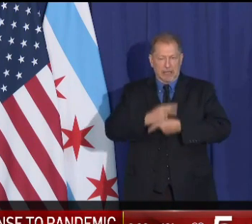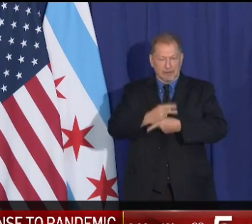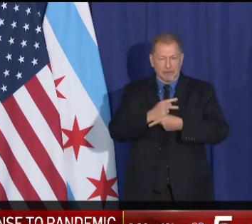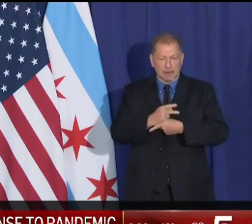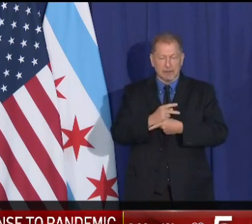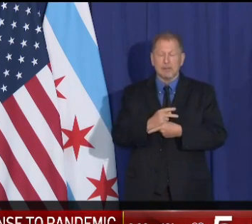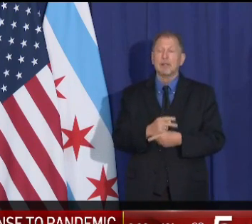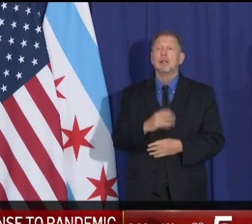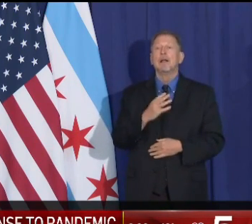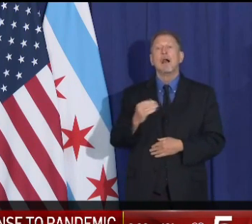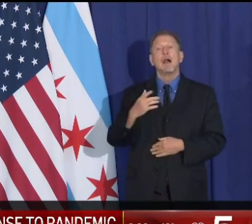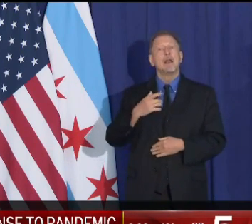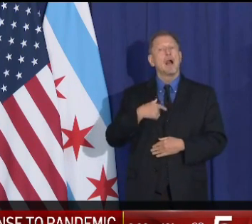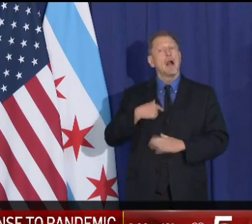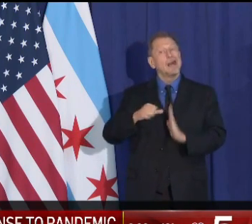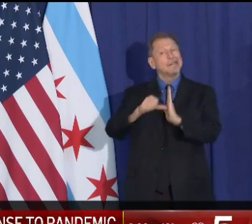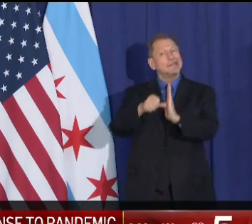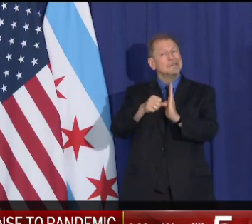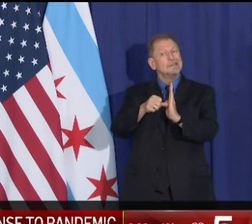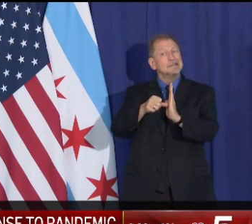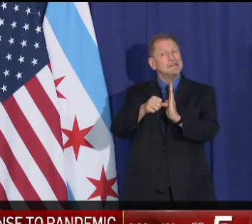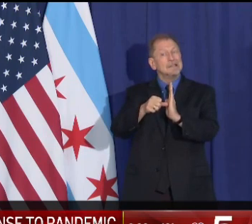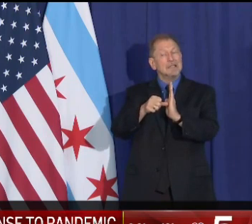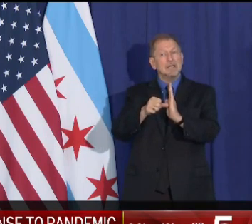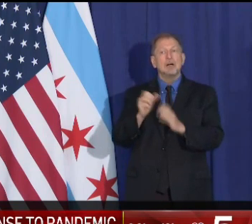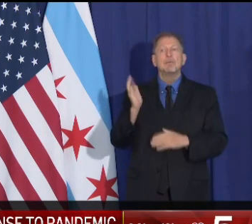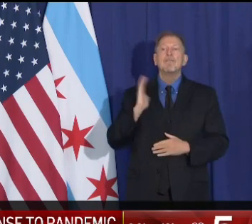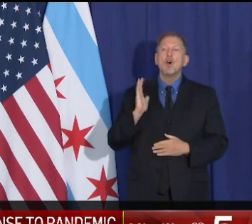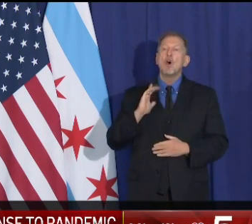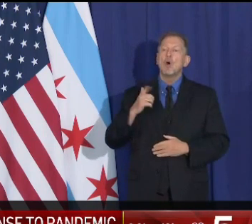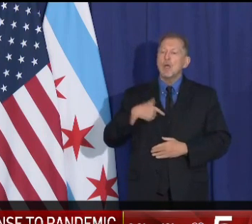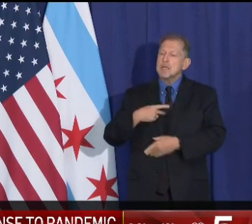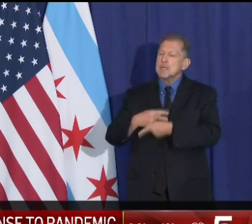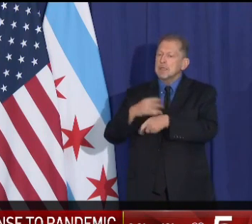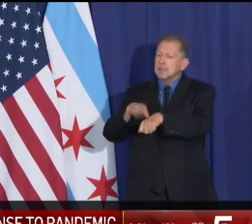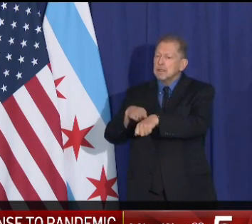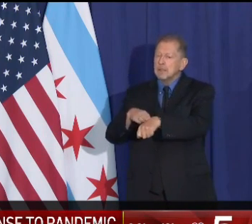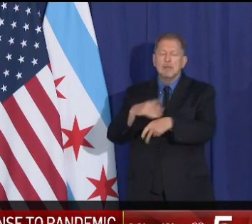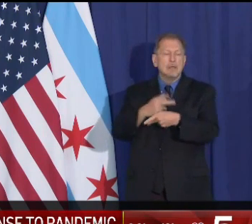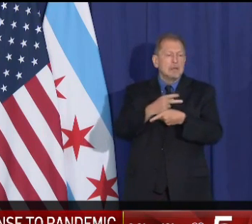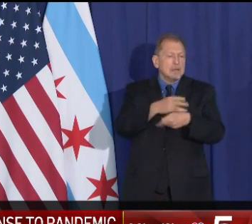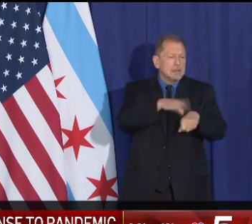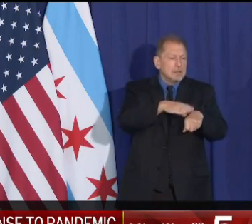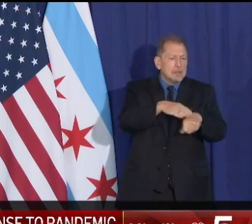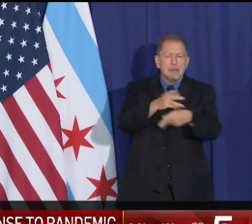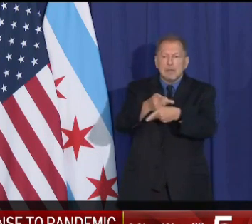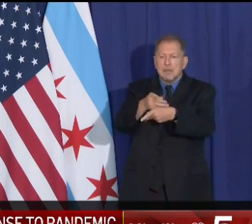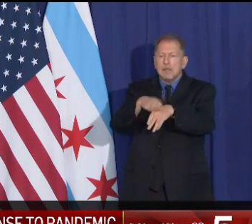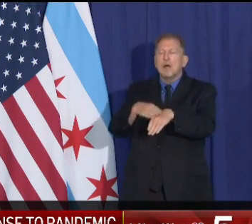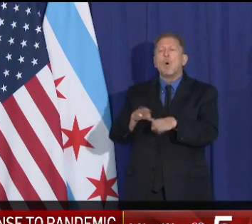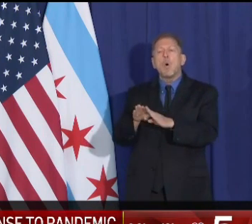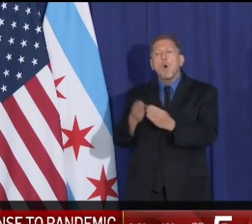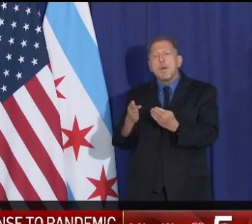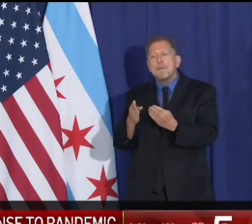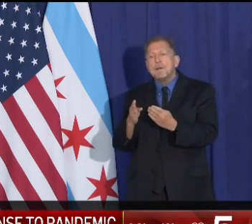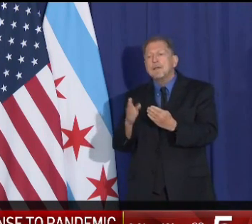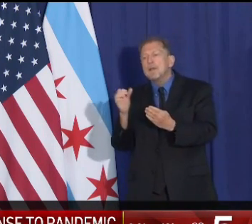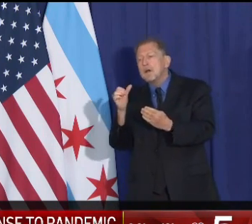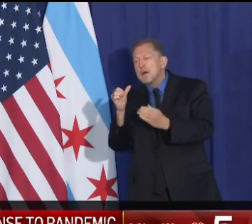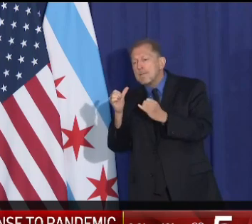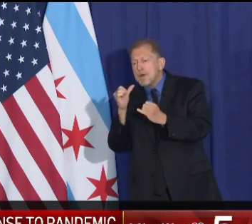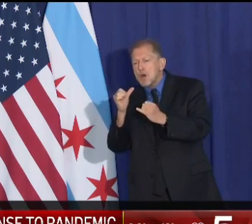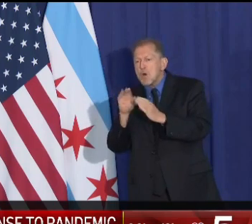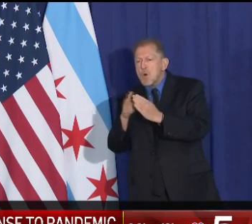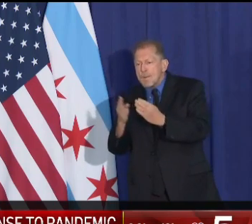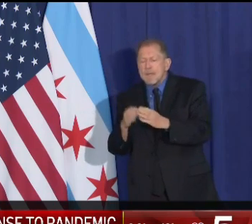very clear. We have tried to be prudent in reopening our city and using the dimmer switch,